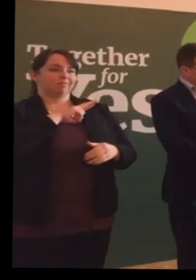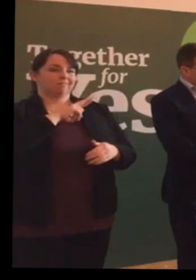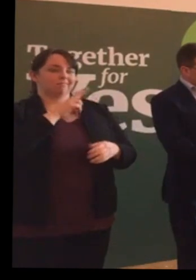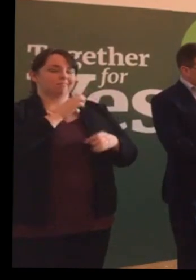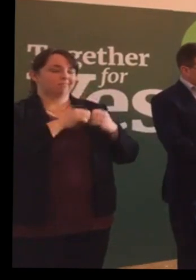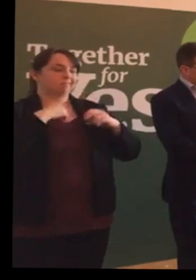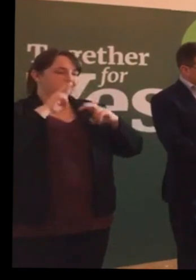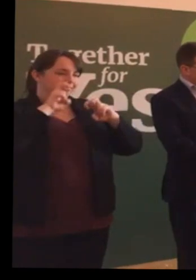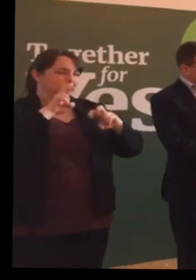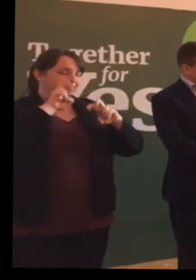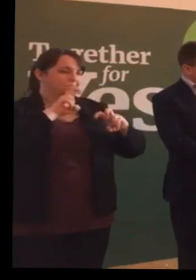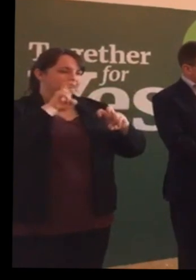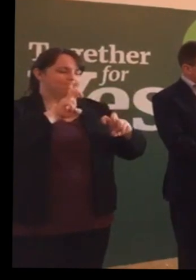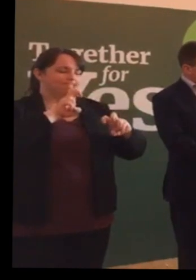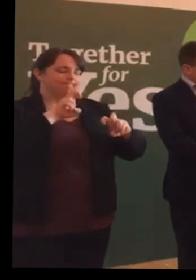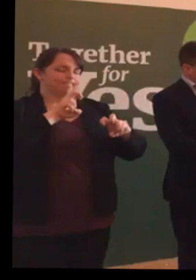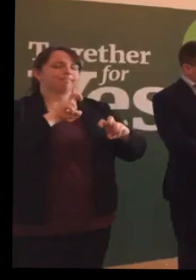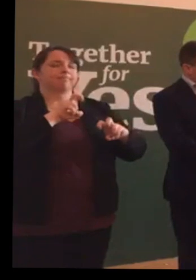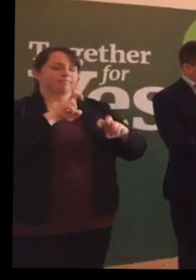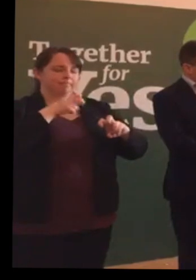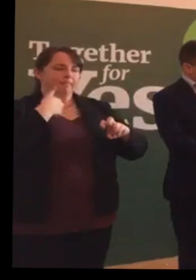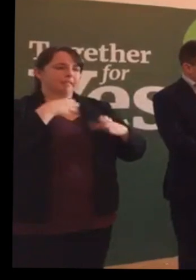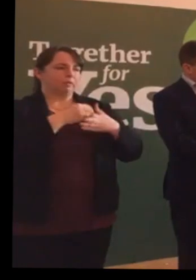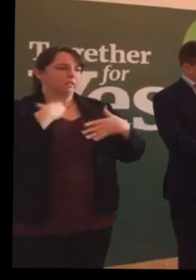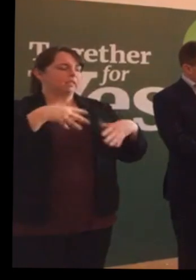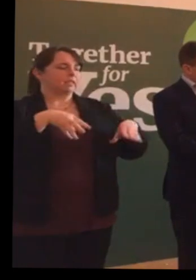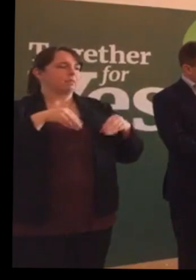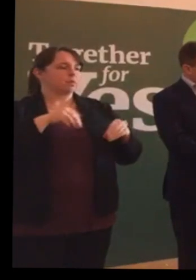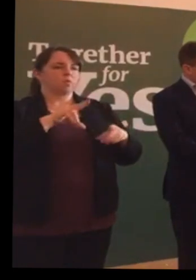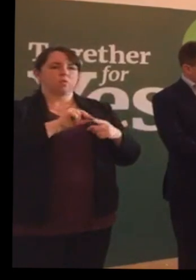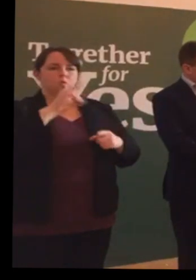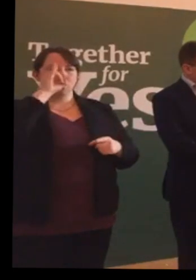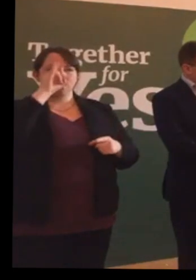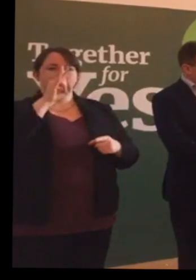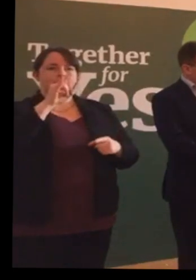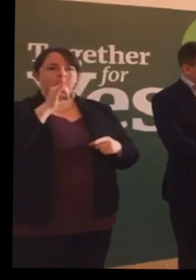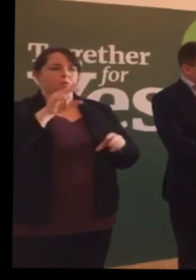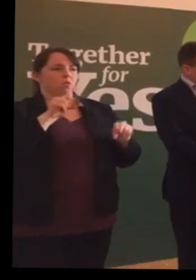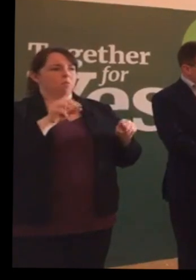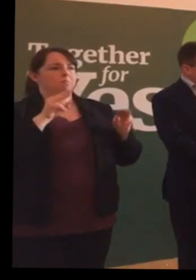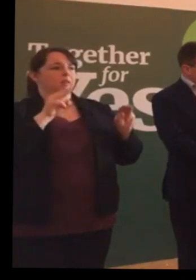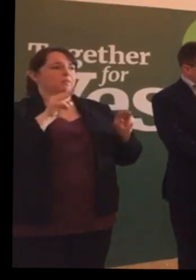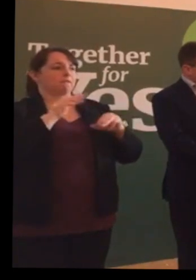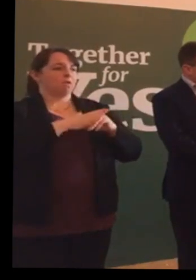that in fact he was right, there was no hope, there was no prospect of life.